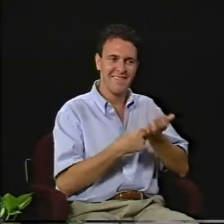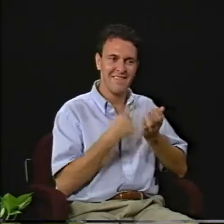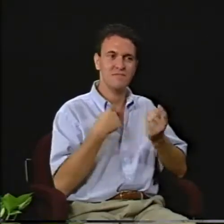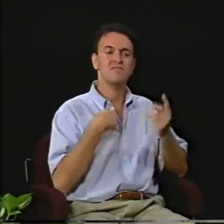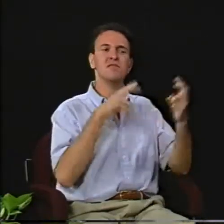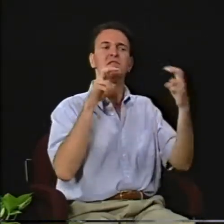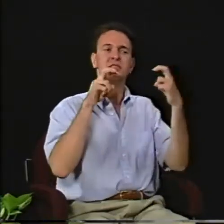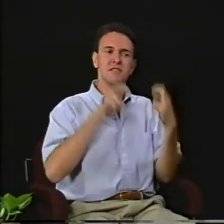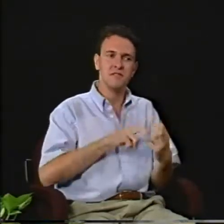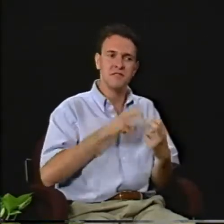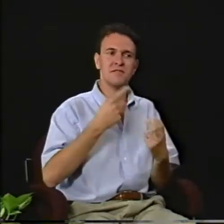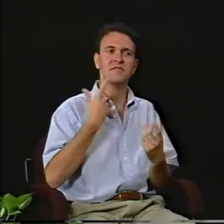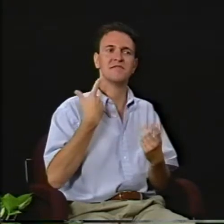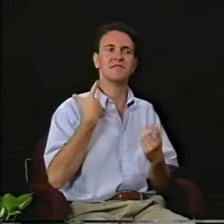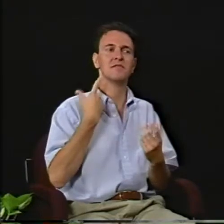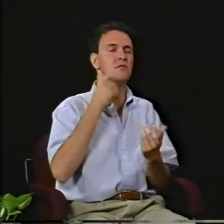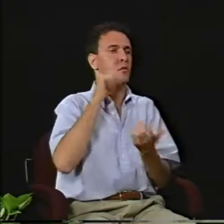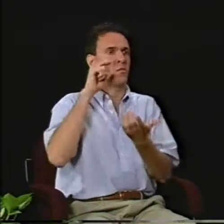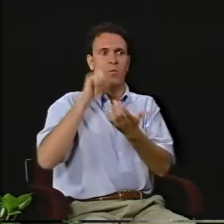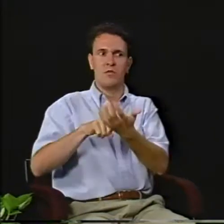Okay. Okay.